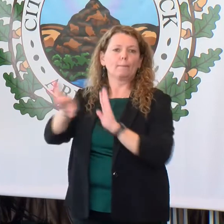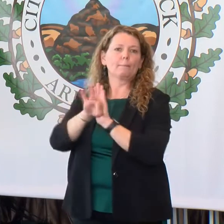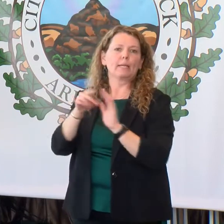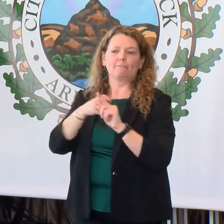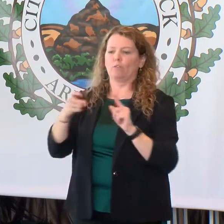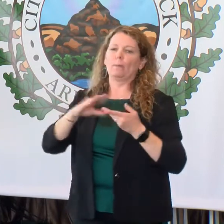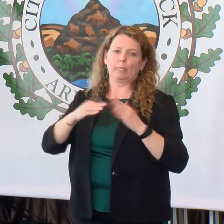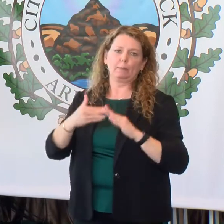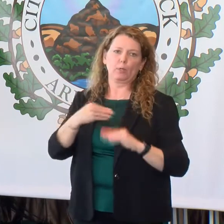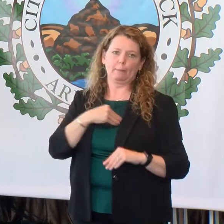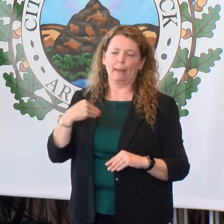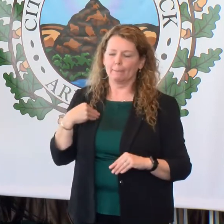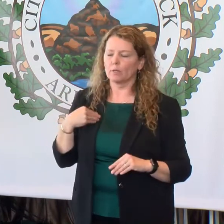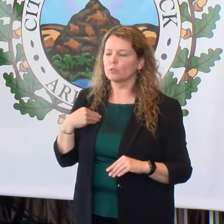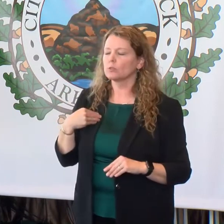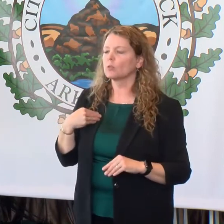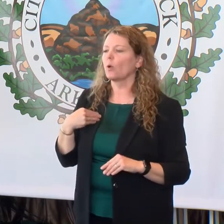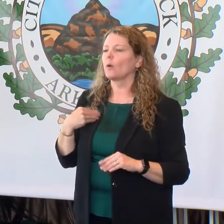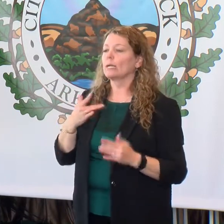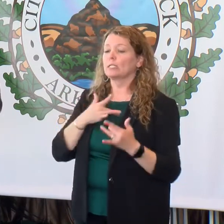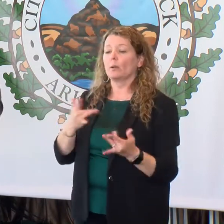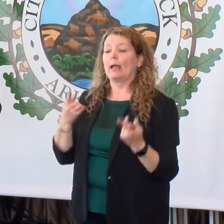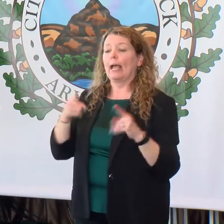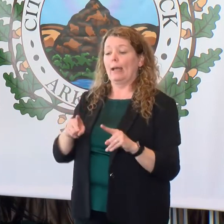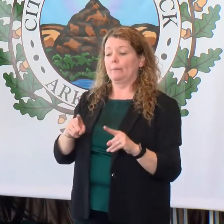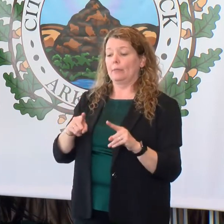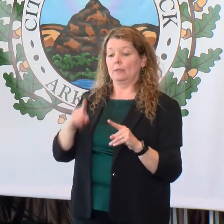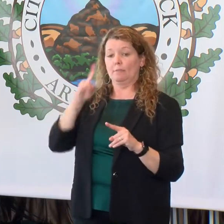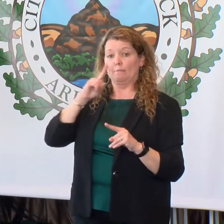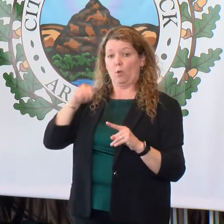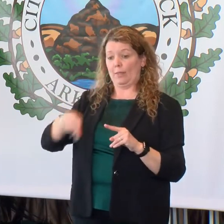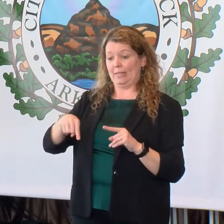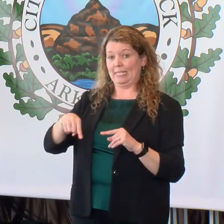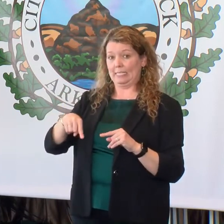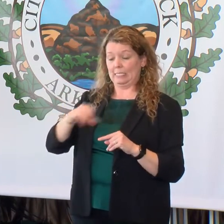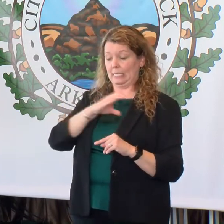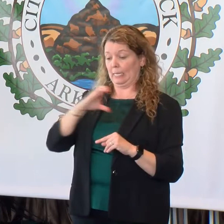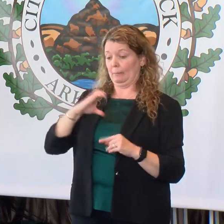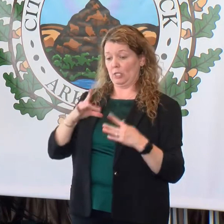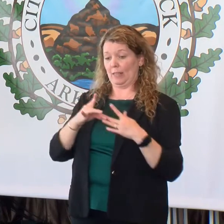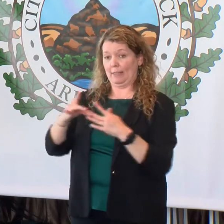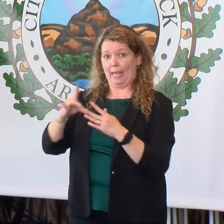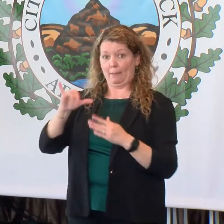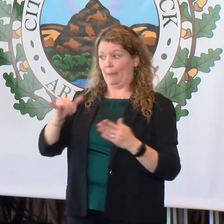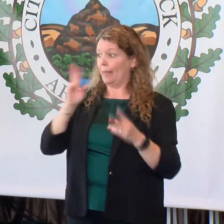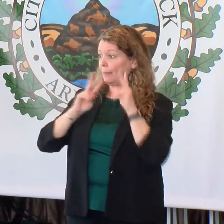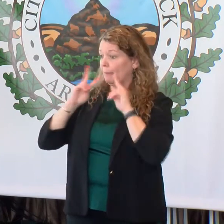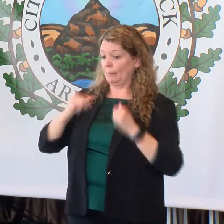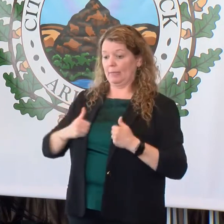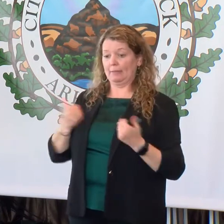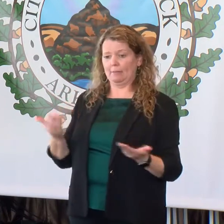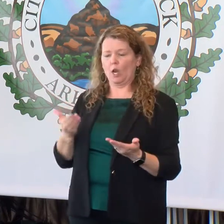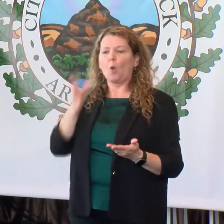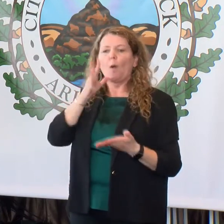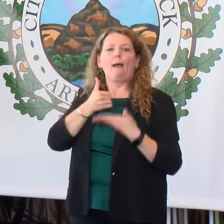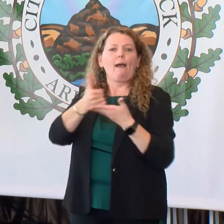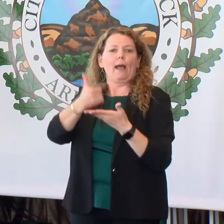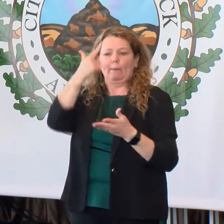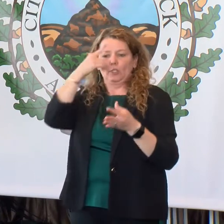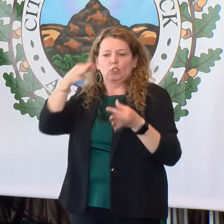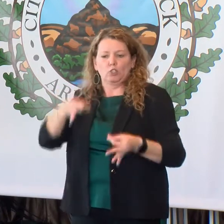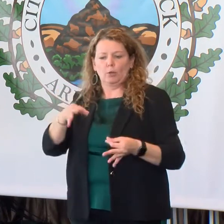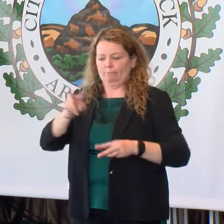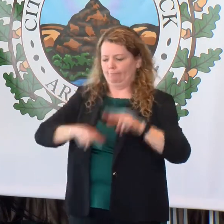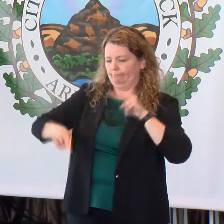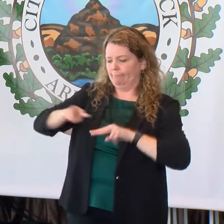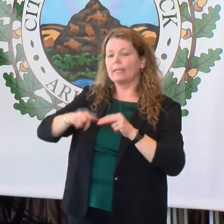members. And so what generally happens, while we have the citizen-led commission, that citizen-led commission will help determine and look after different